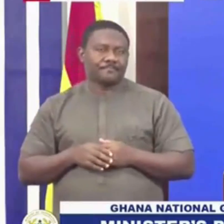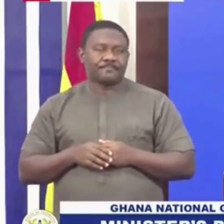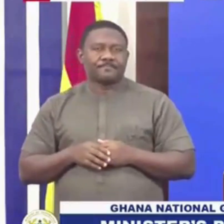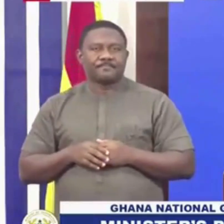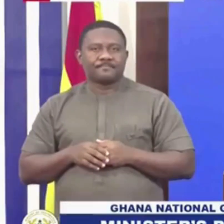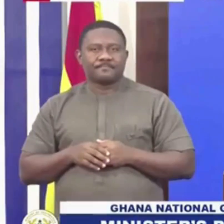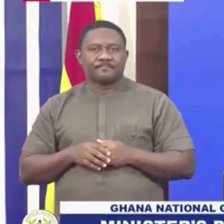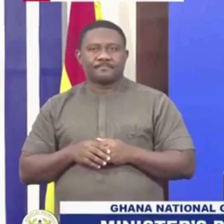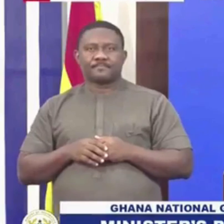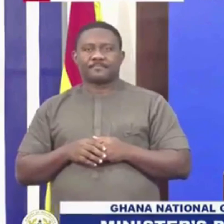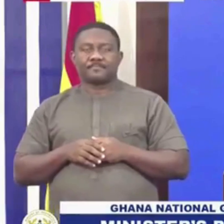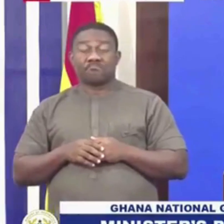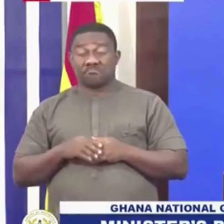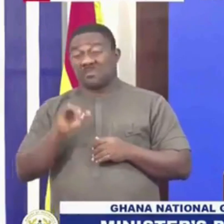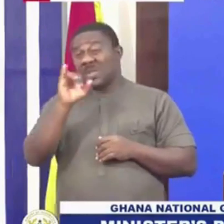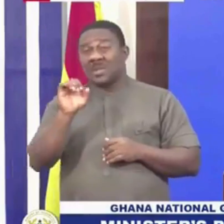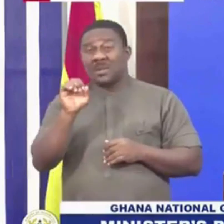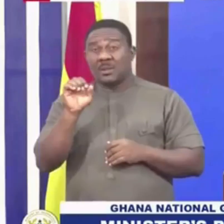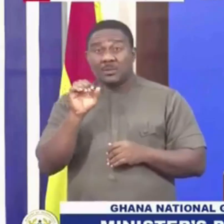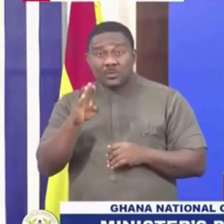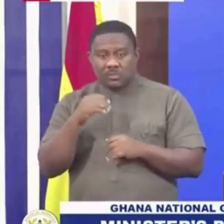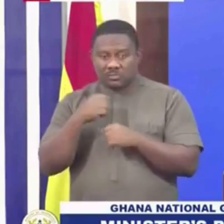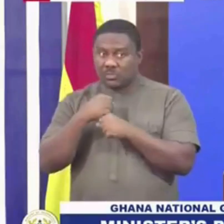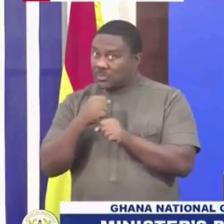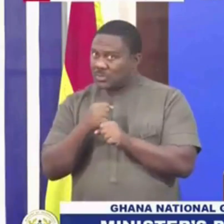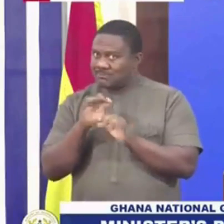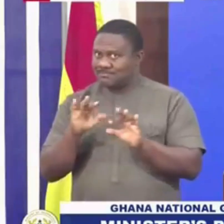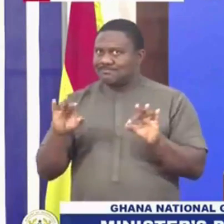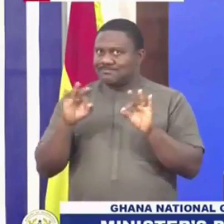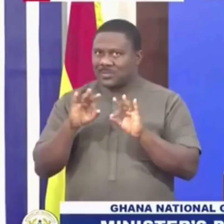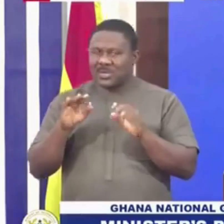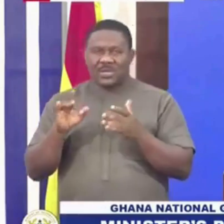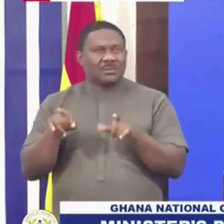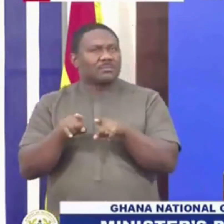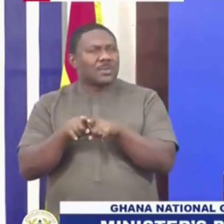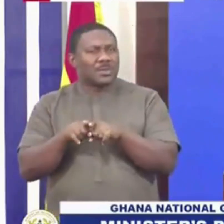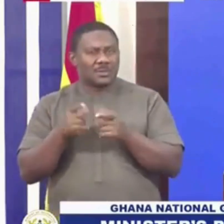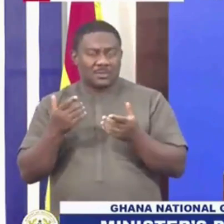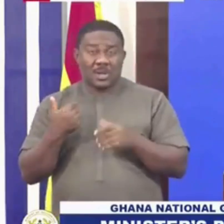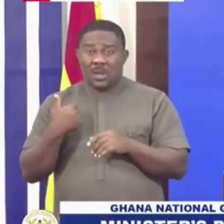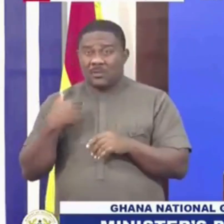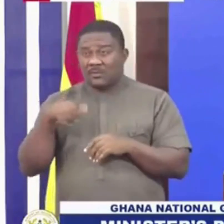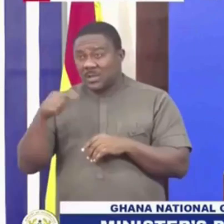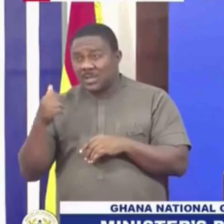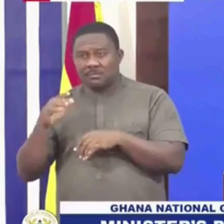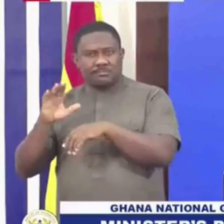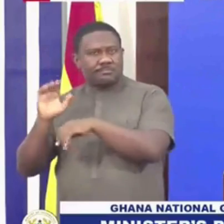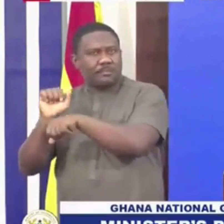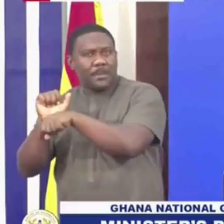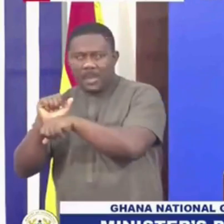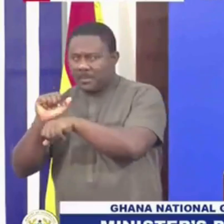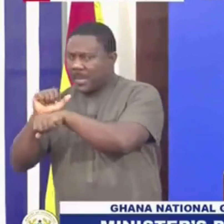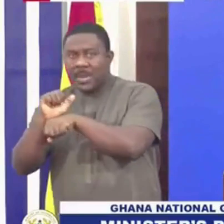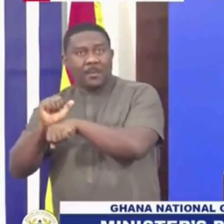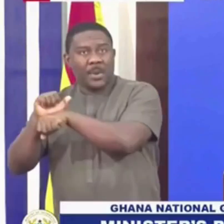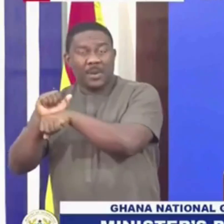fuel. Job creation, significant. And also, it helps certainly, as I mentioned, with the industrialization effort that